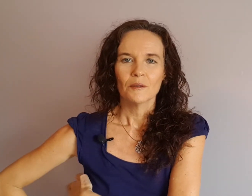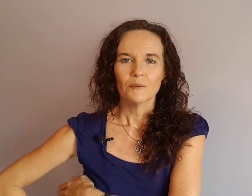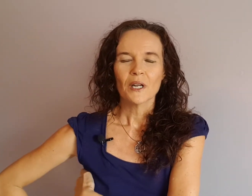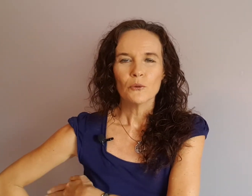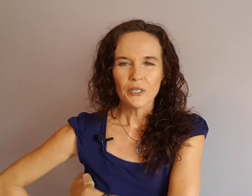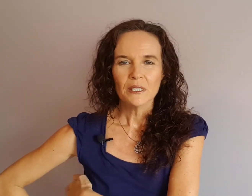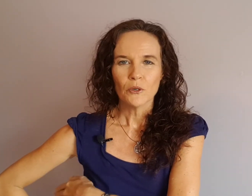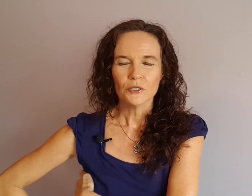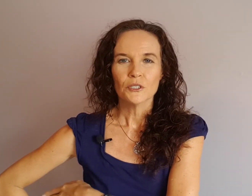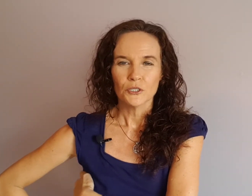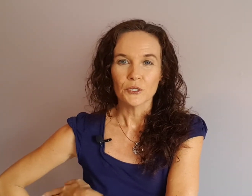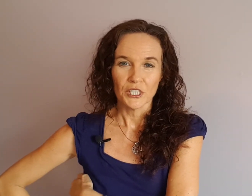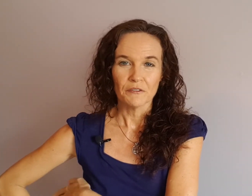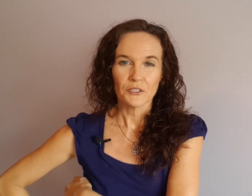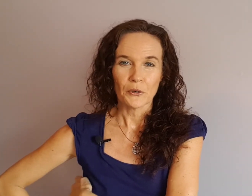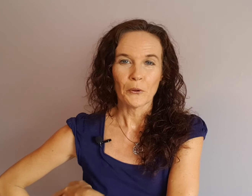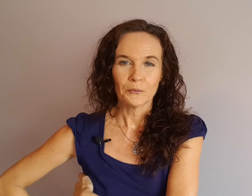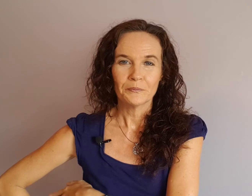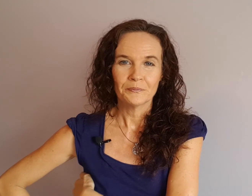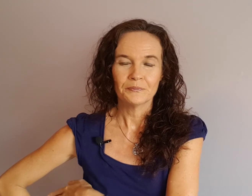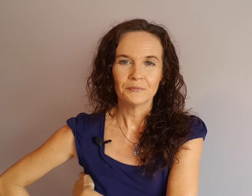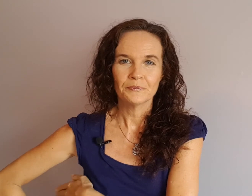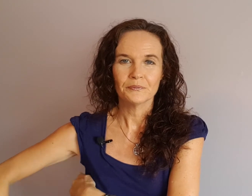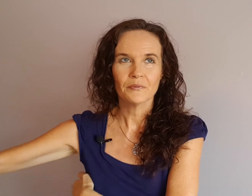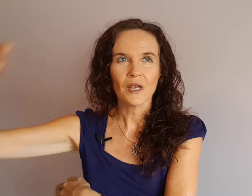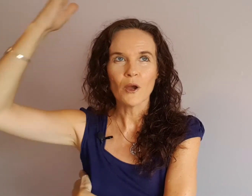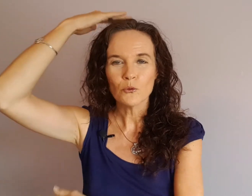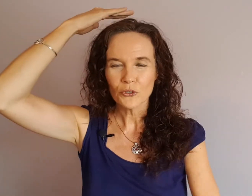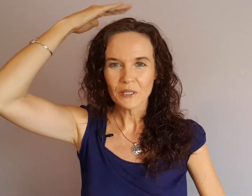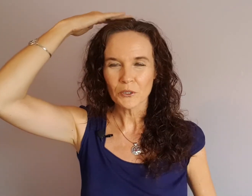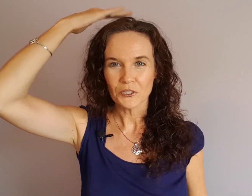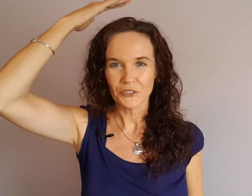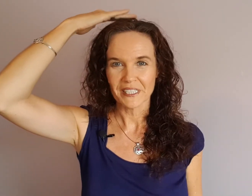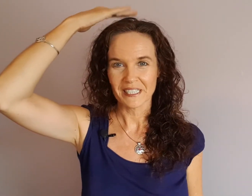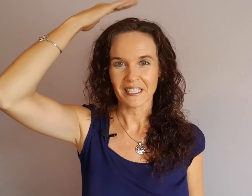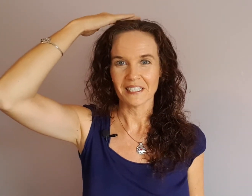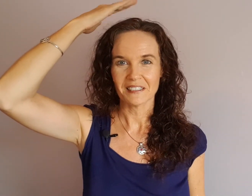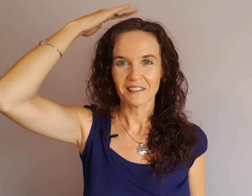But I really want to achieve this goal. I really want to do these tasks.